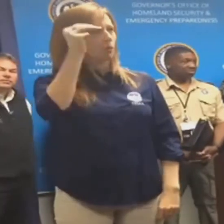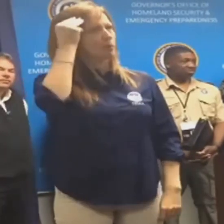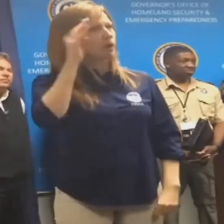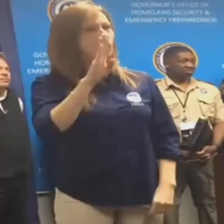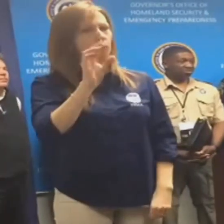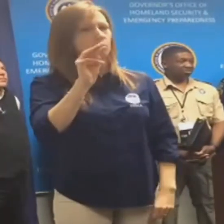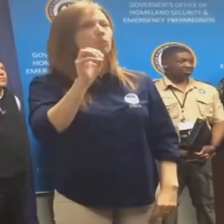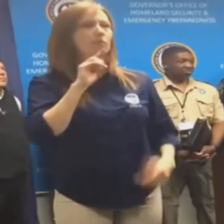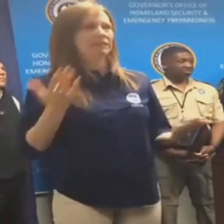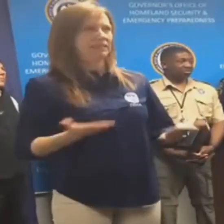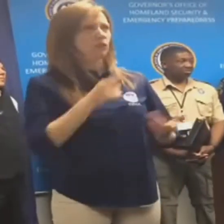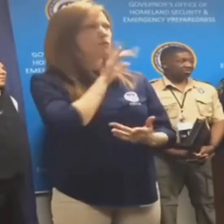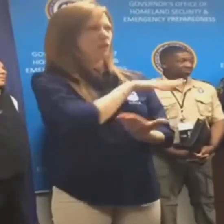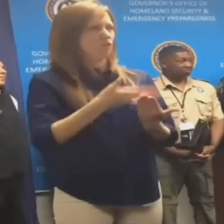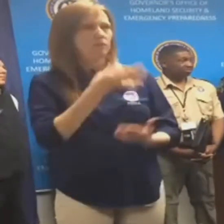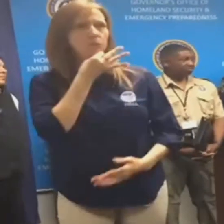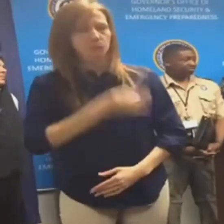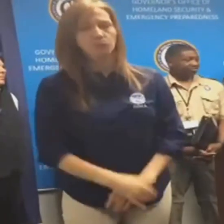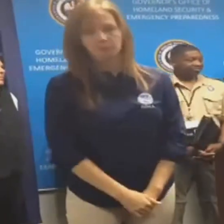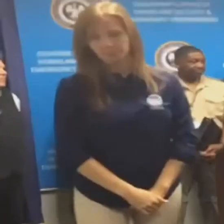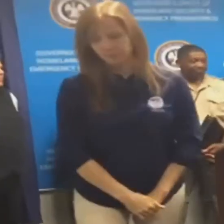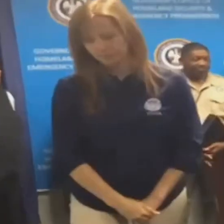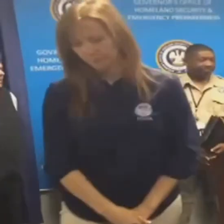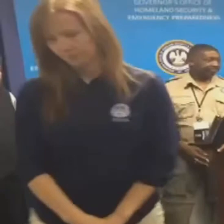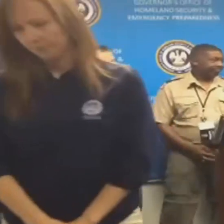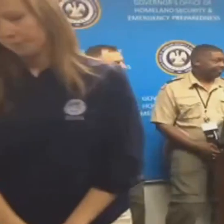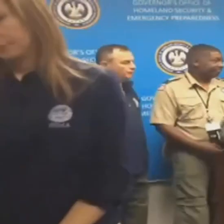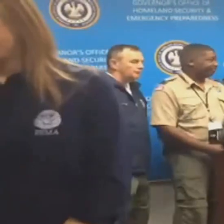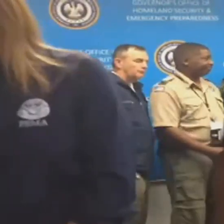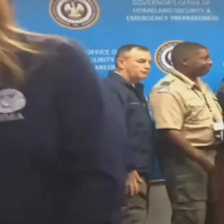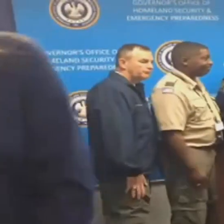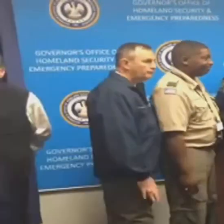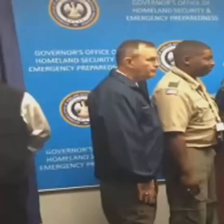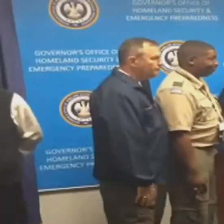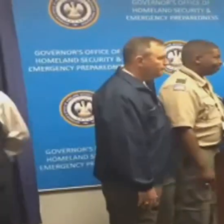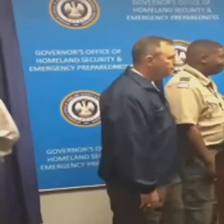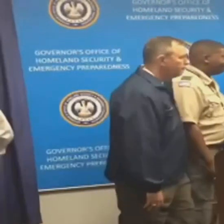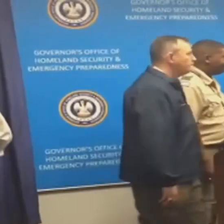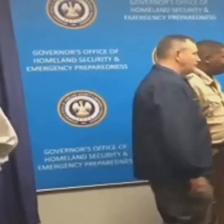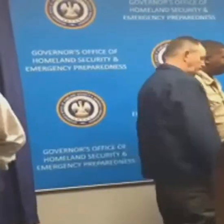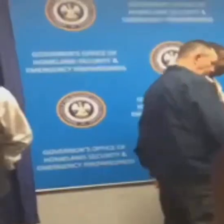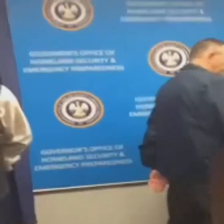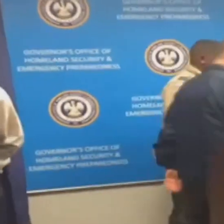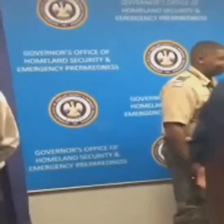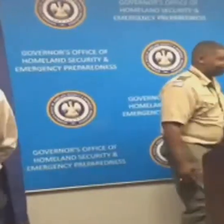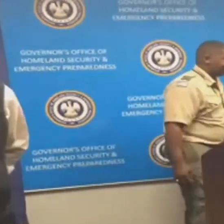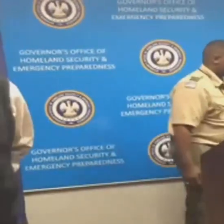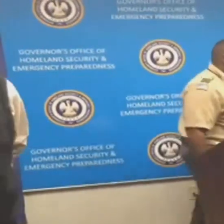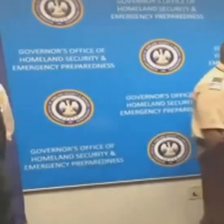Mayor Brum is here right now, so she can answer any questions you guys have specifically about what's going on in the Baton Rouge area, so we'll bring her in just a second.